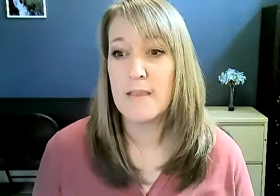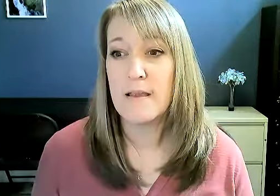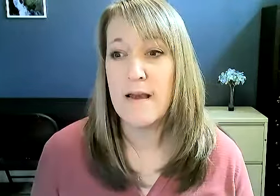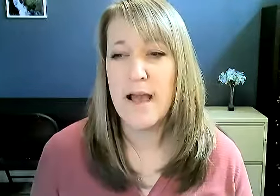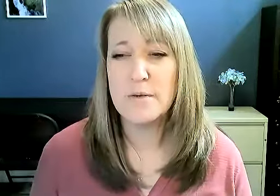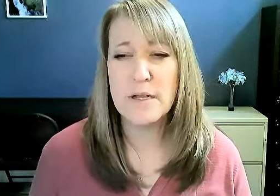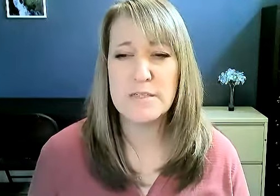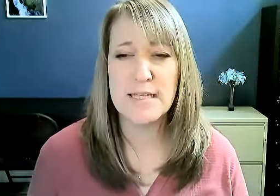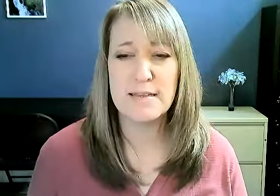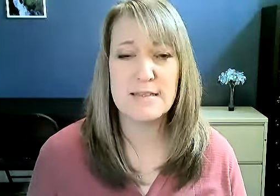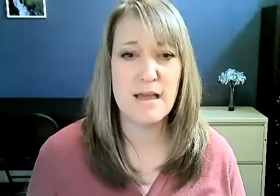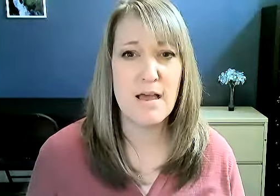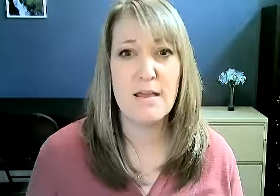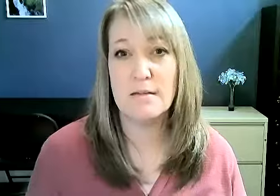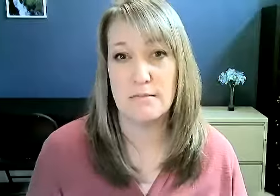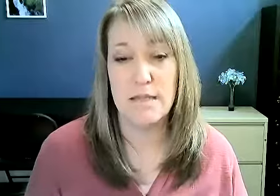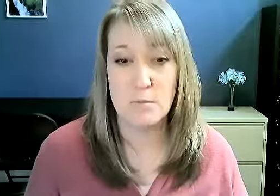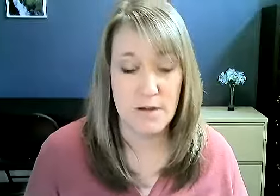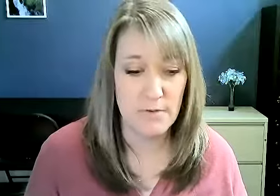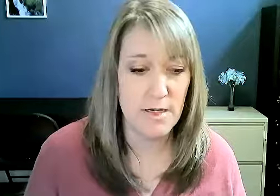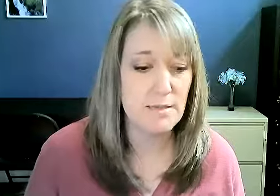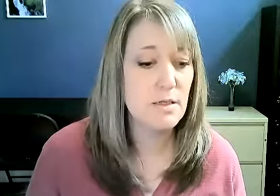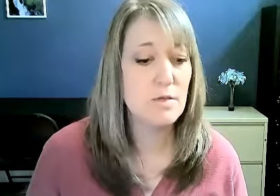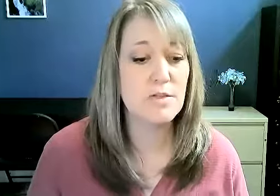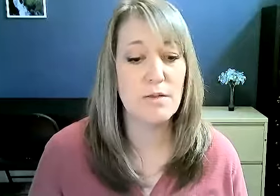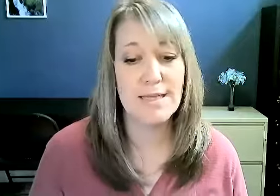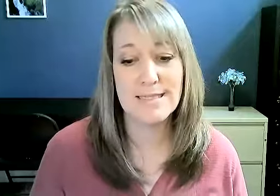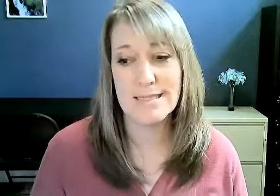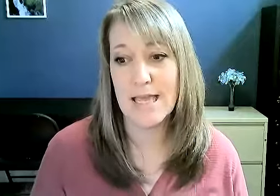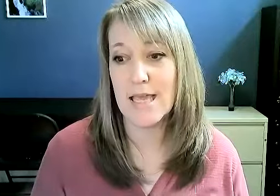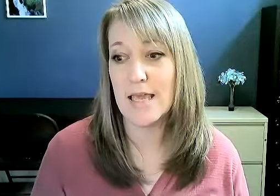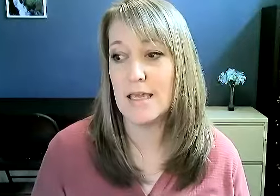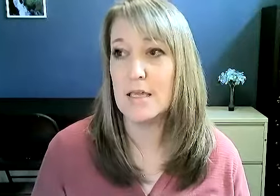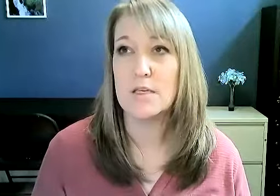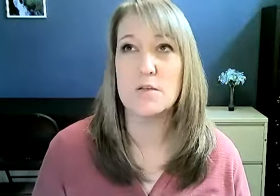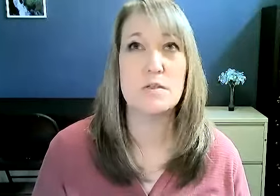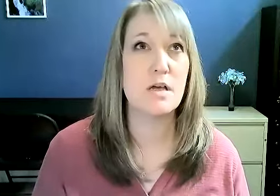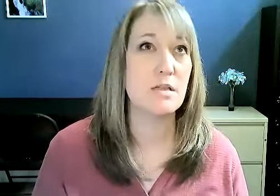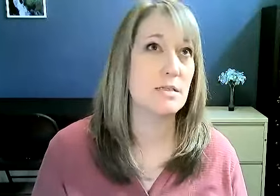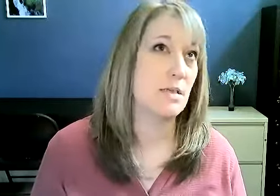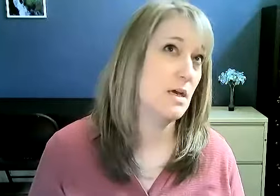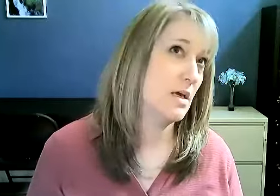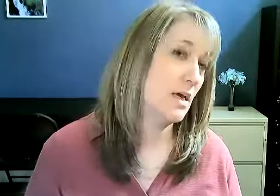I don't understand the sign and then whatever it is. So let's say you saw the sign.